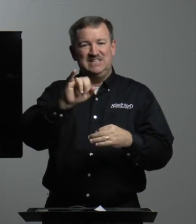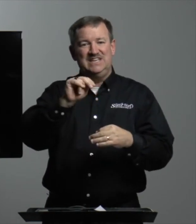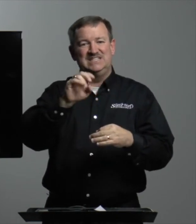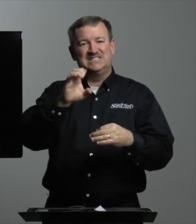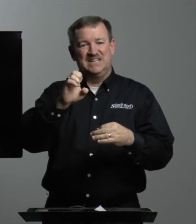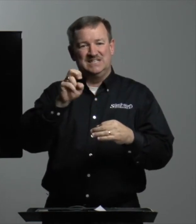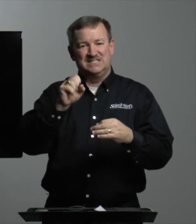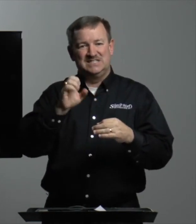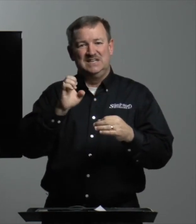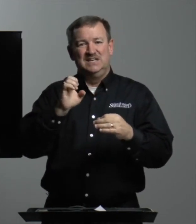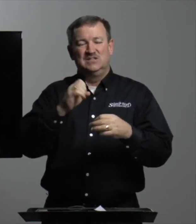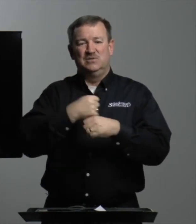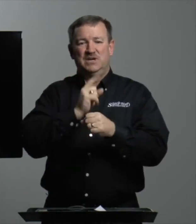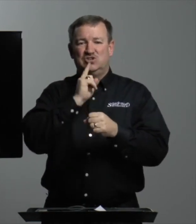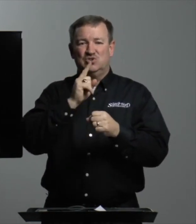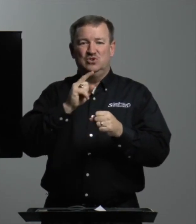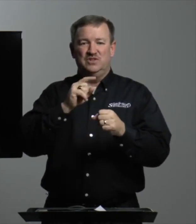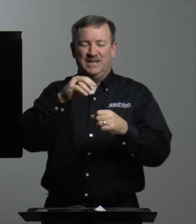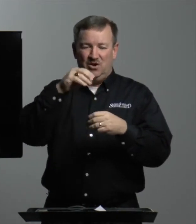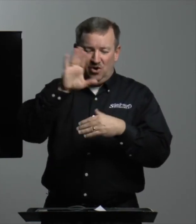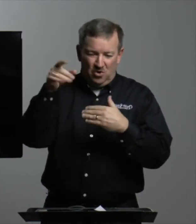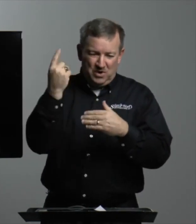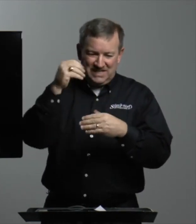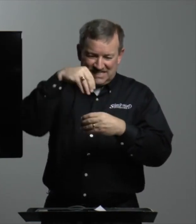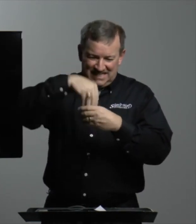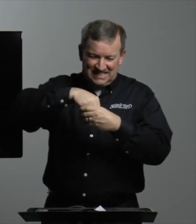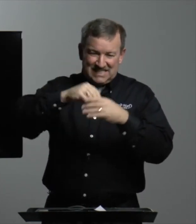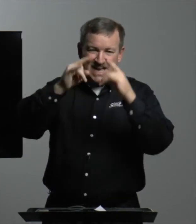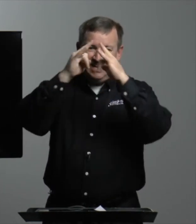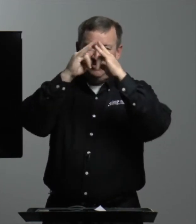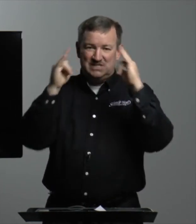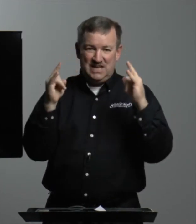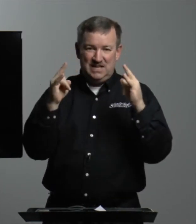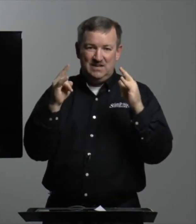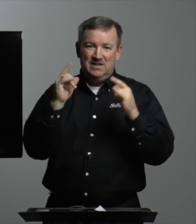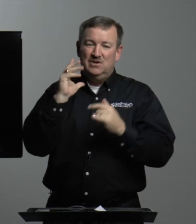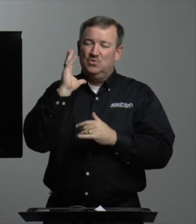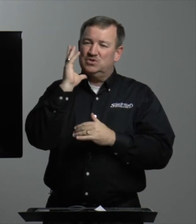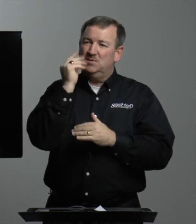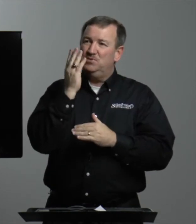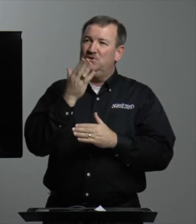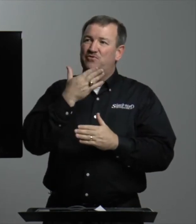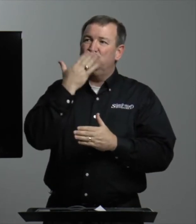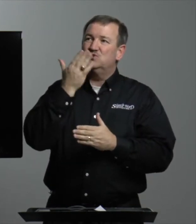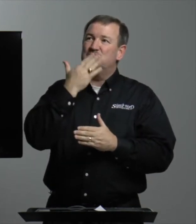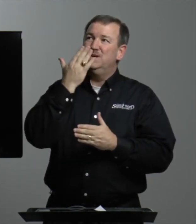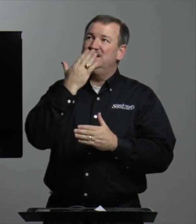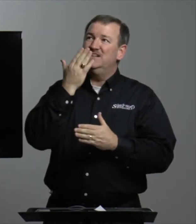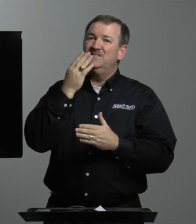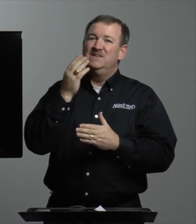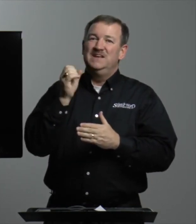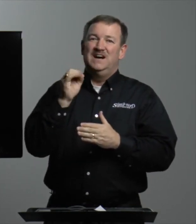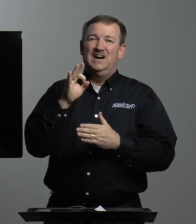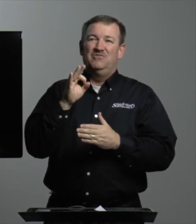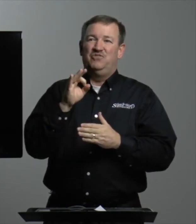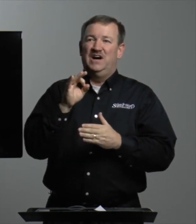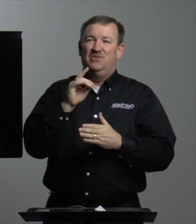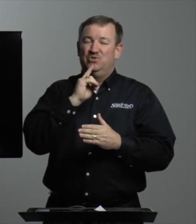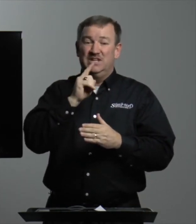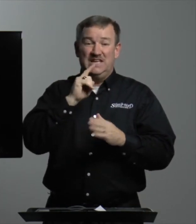the incense to make sure that always inside of the tent was a beautiful smell of, really,